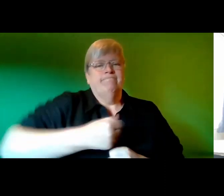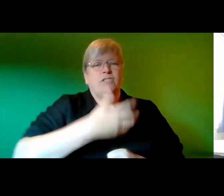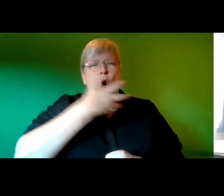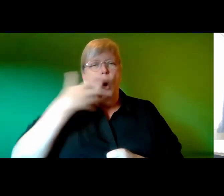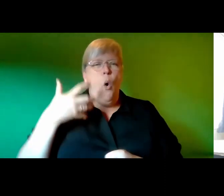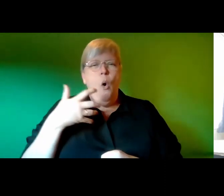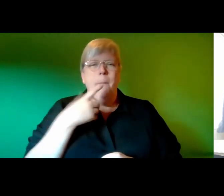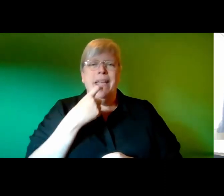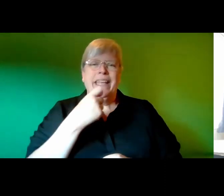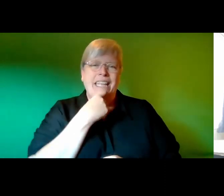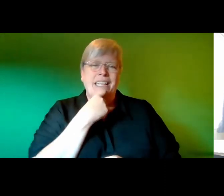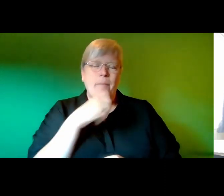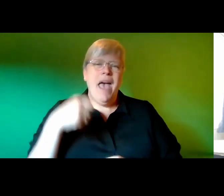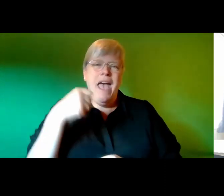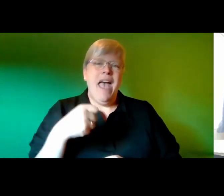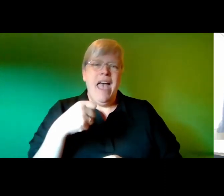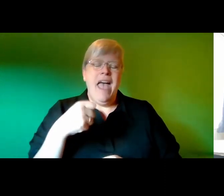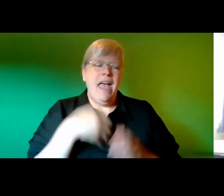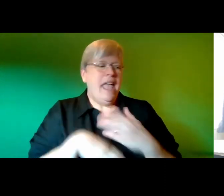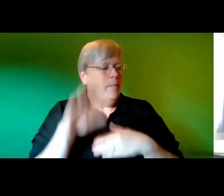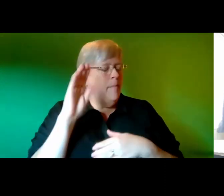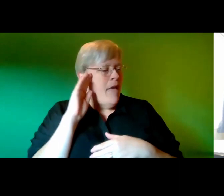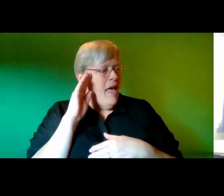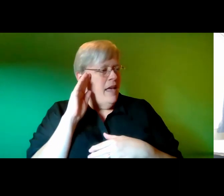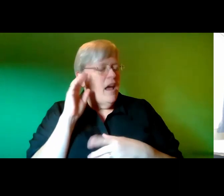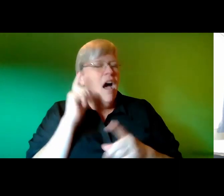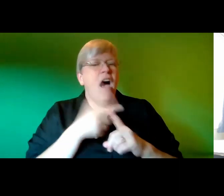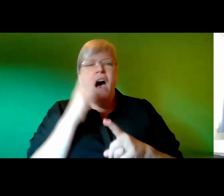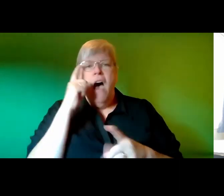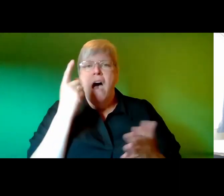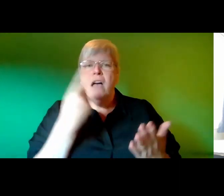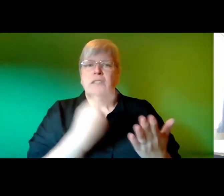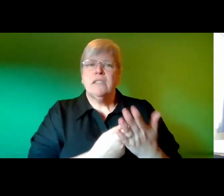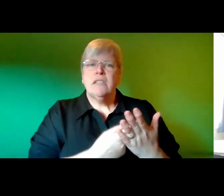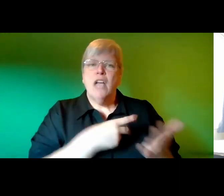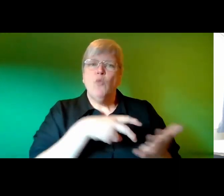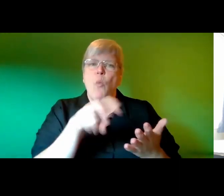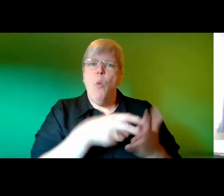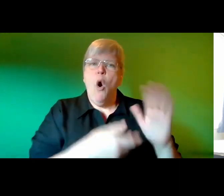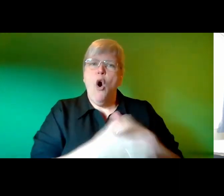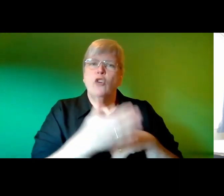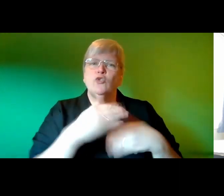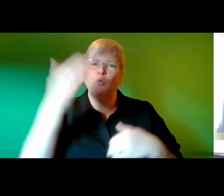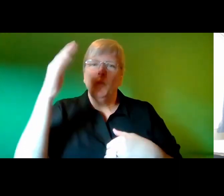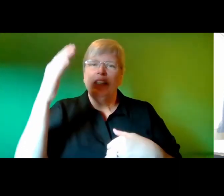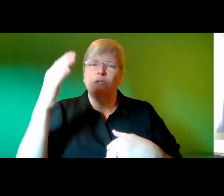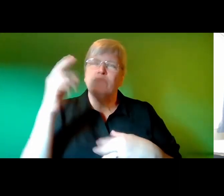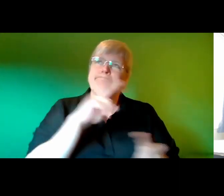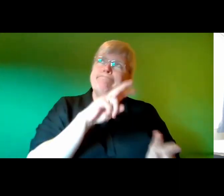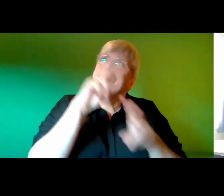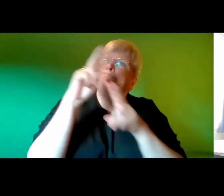bag just as I'm getting into bed I suddenly decide to walk over to the window and look at the sky